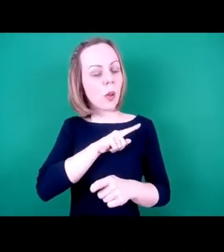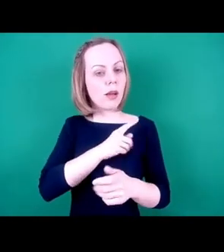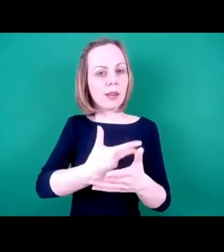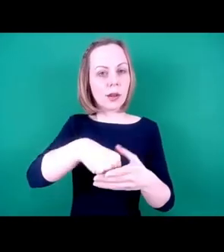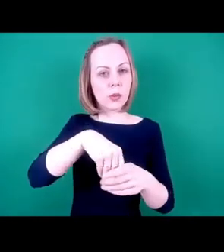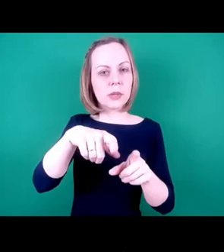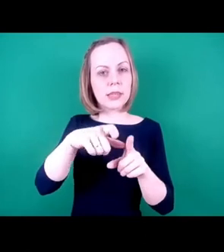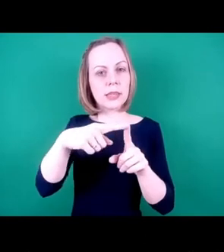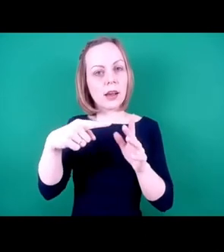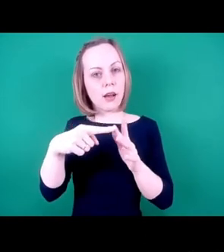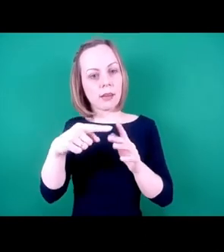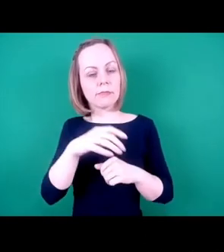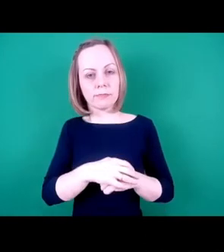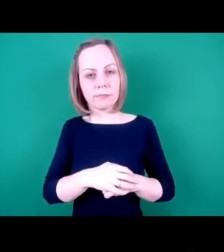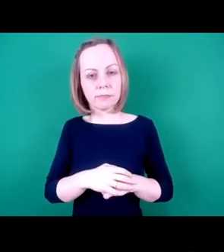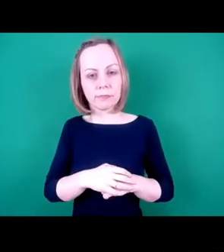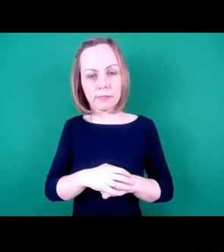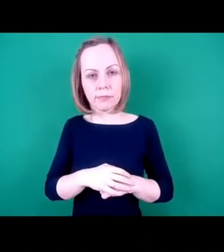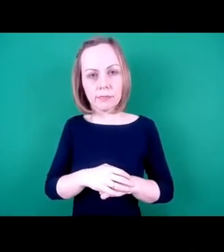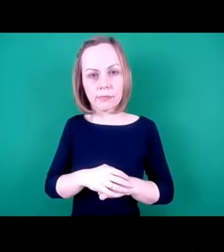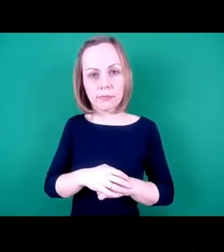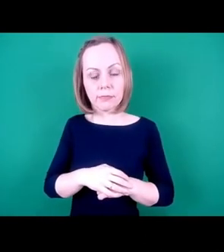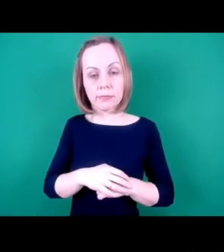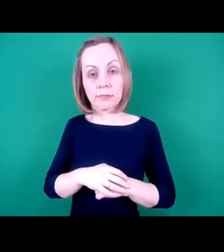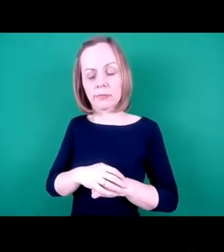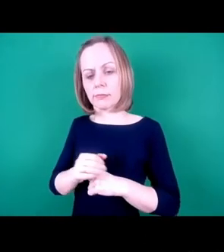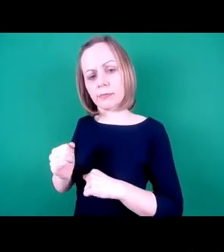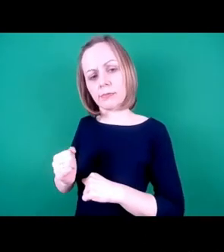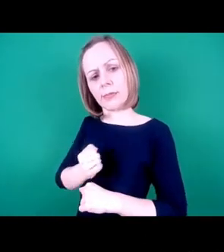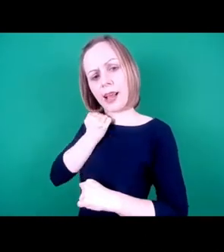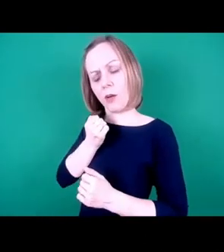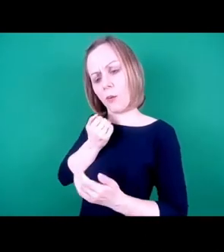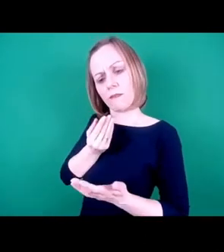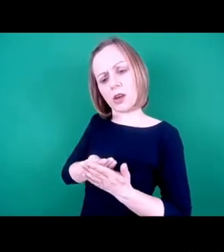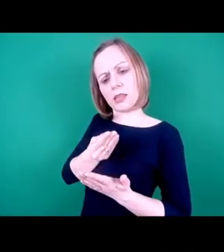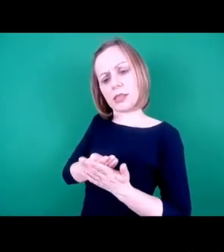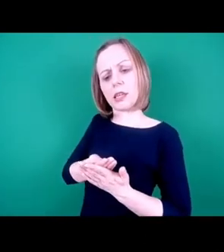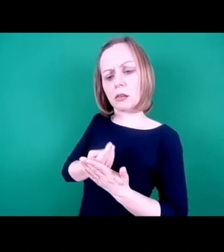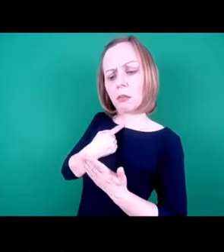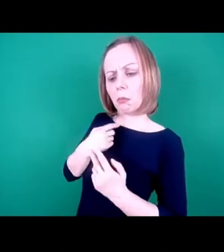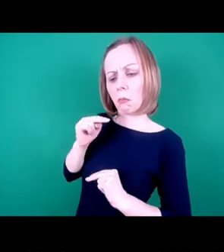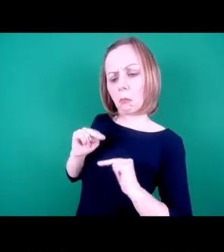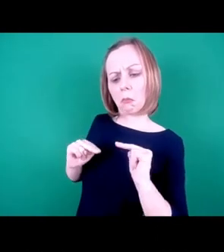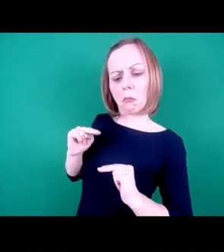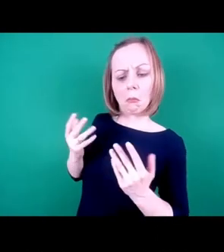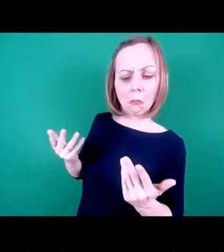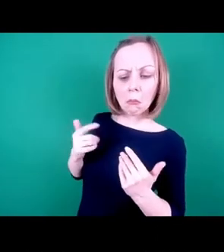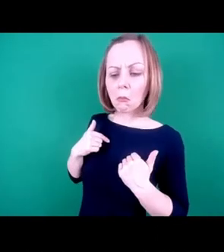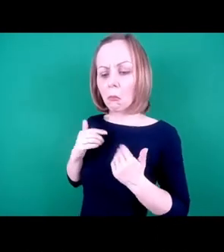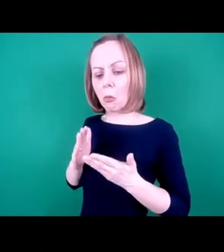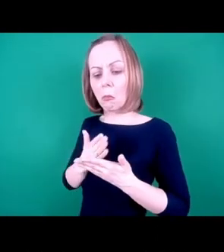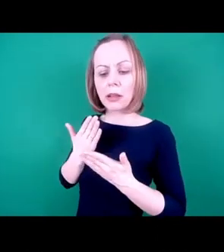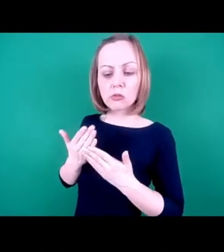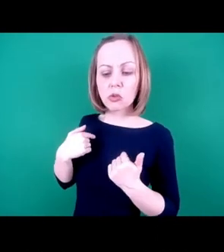We have analysed our funding to ensure that we are supporting, in this instance, initially